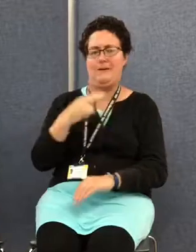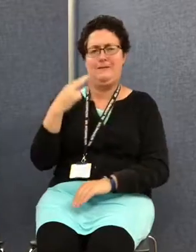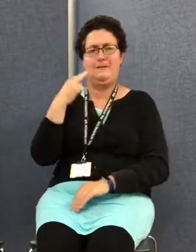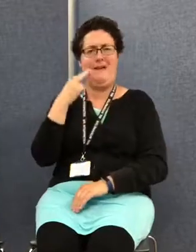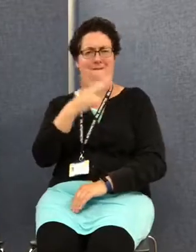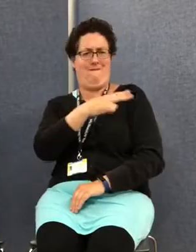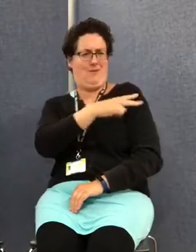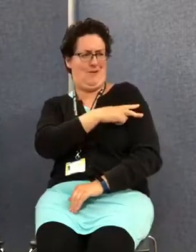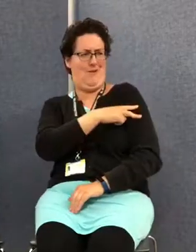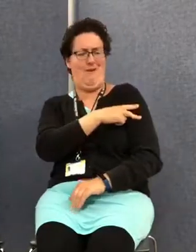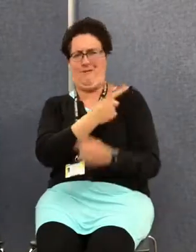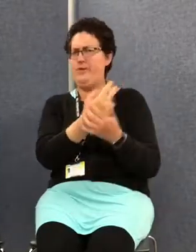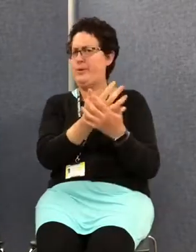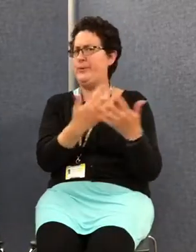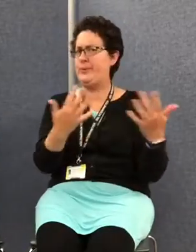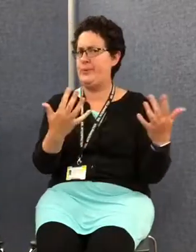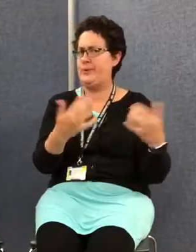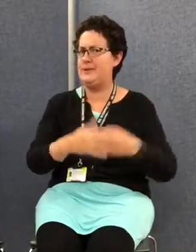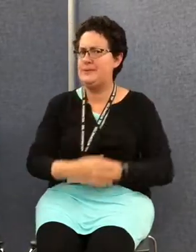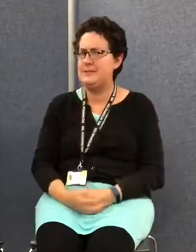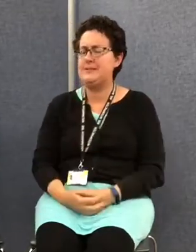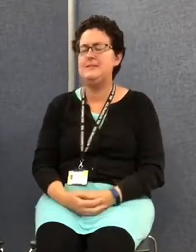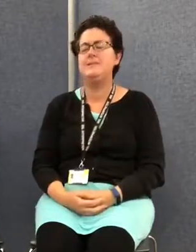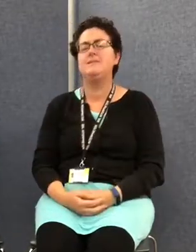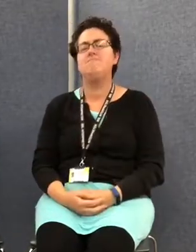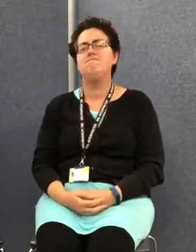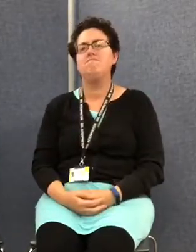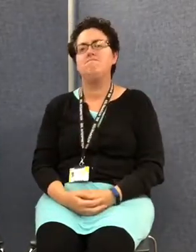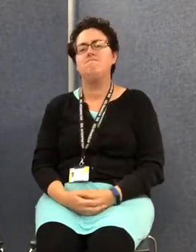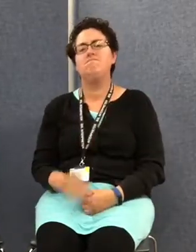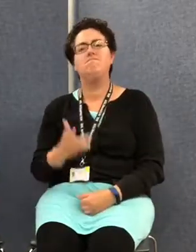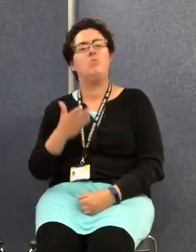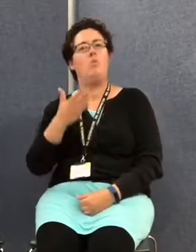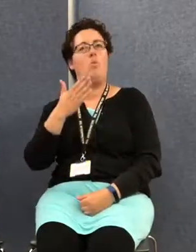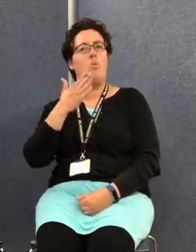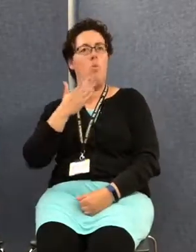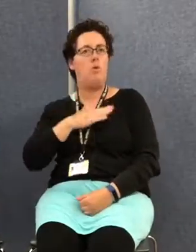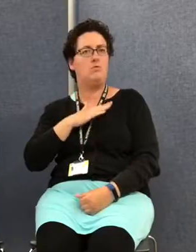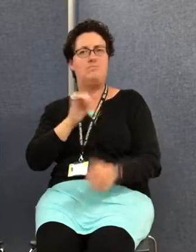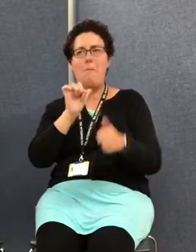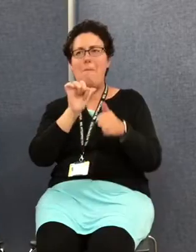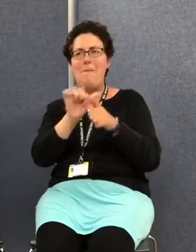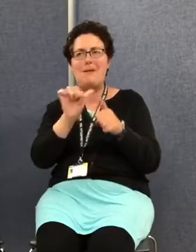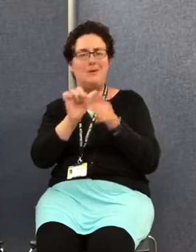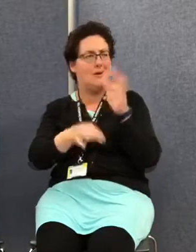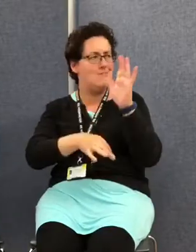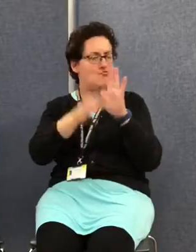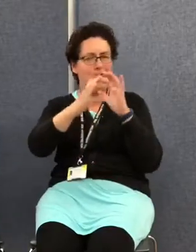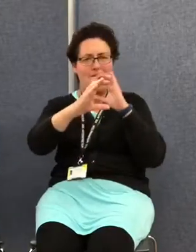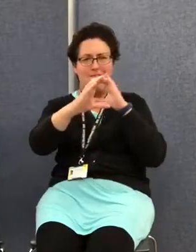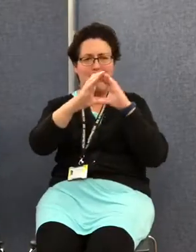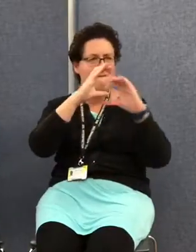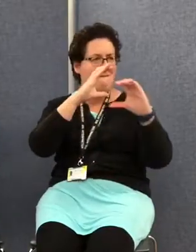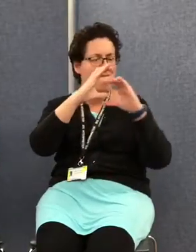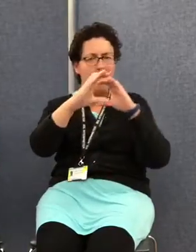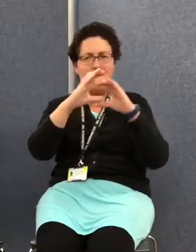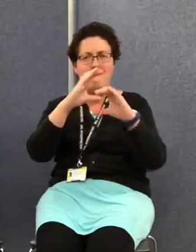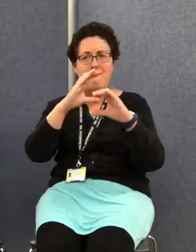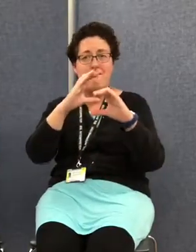CityLit and I wanted to be able to communicate better with them. I didn't have any sign